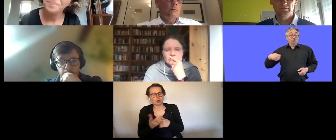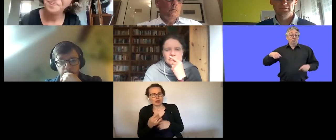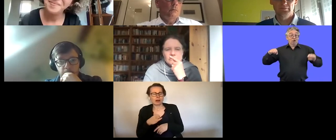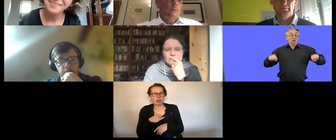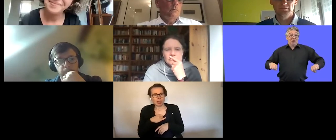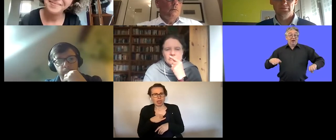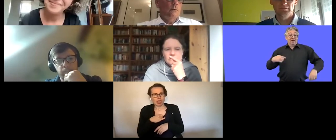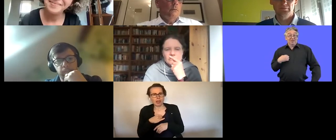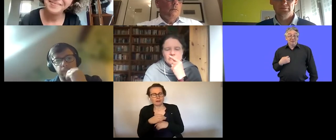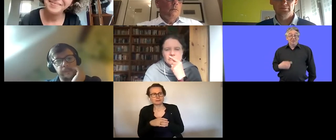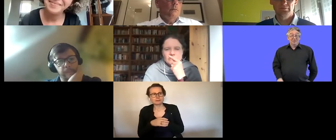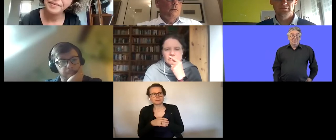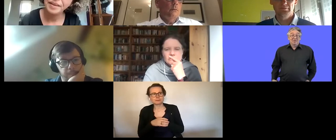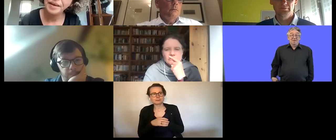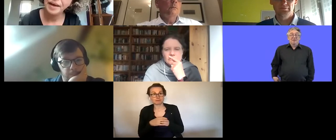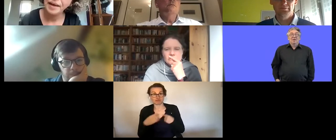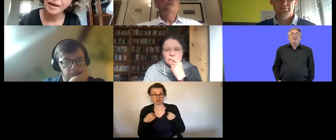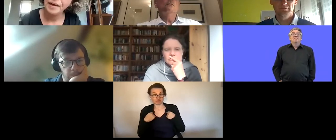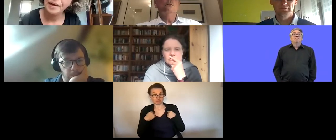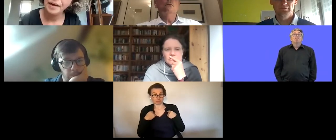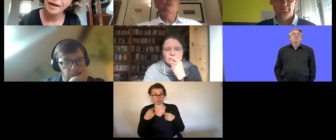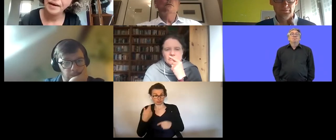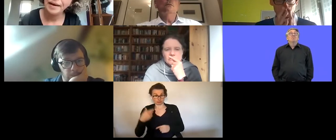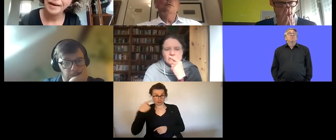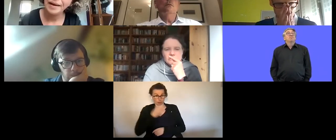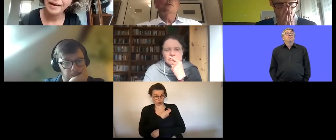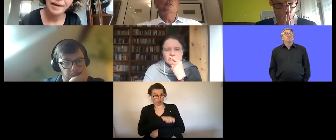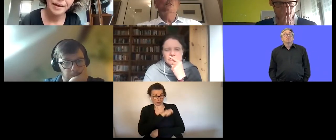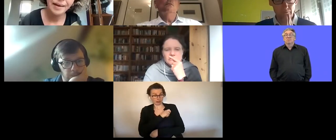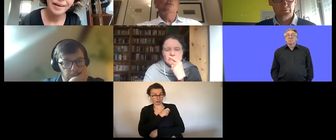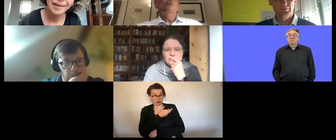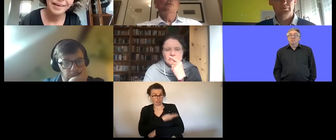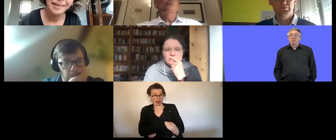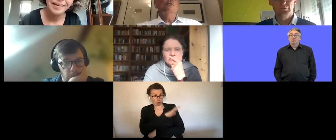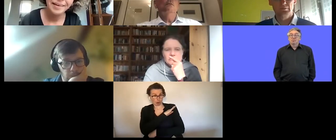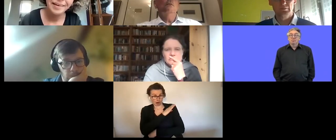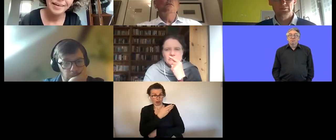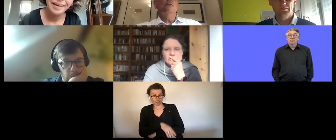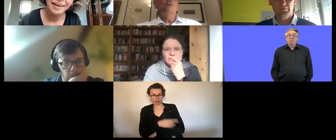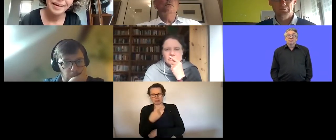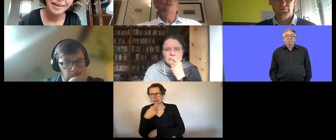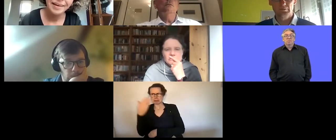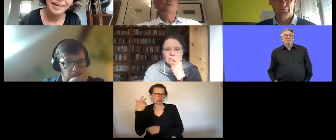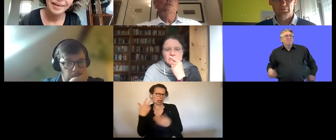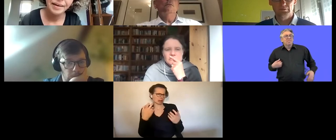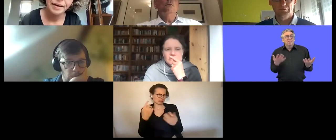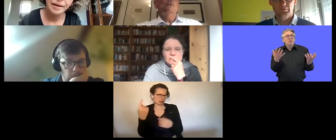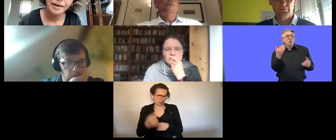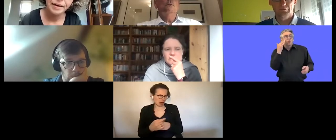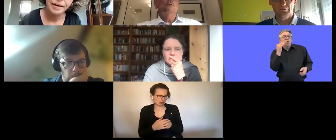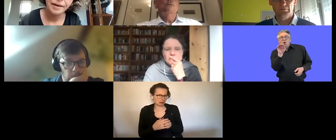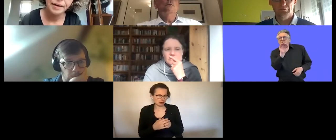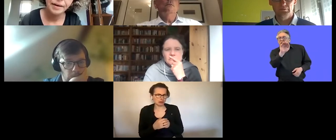and i'm really interested in learning about the examples